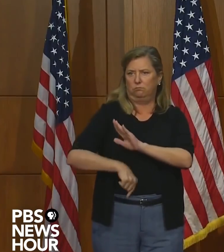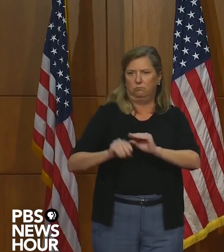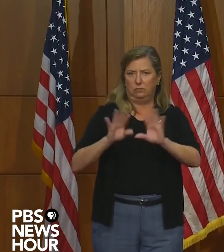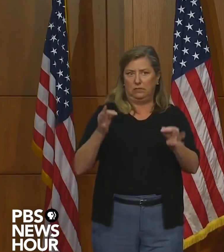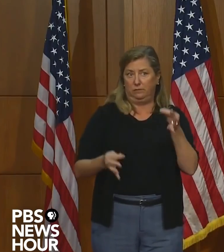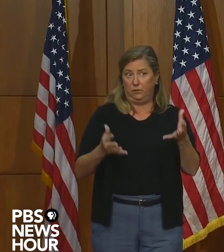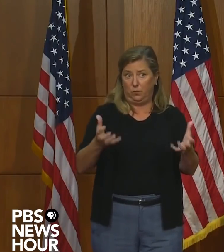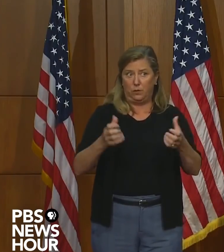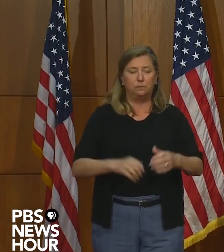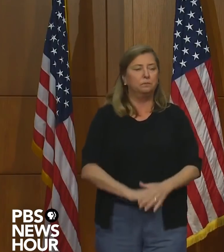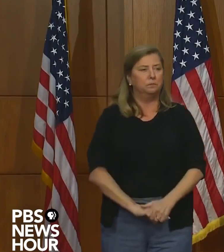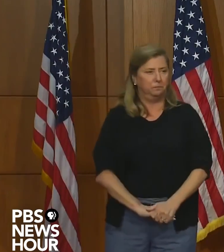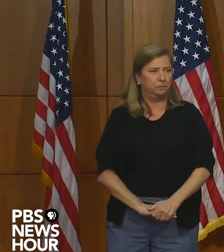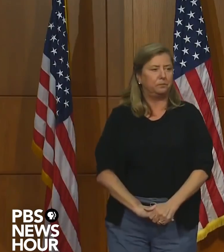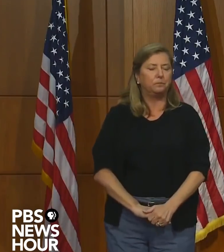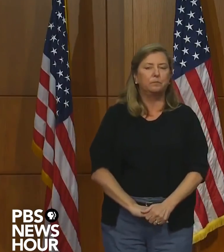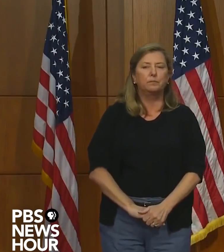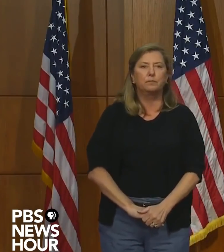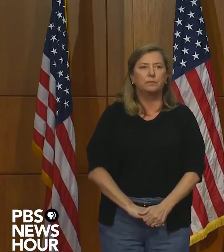like. Thank you.